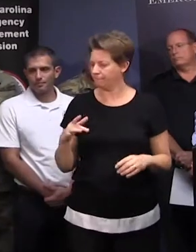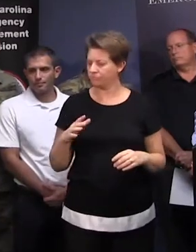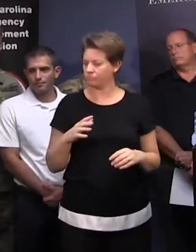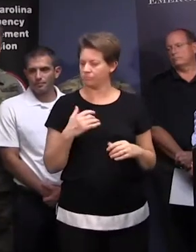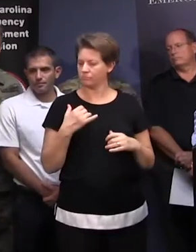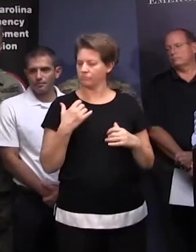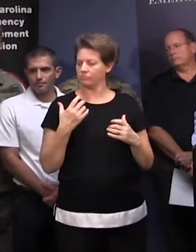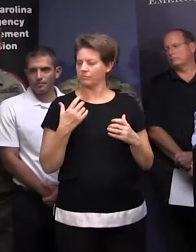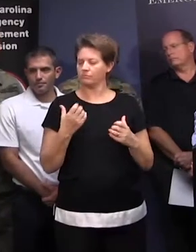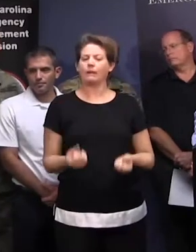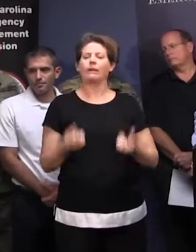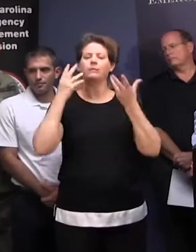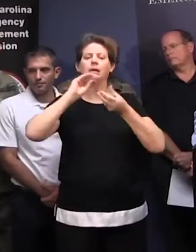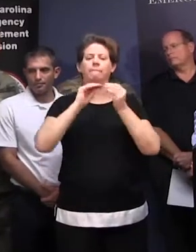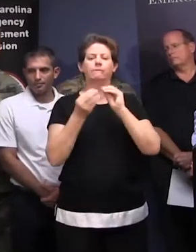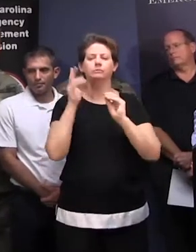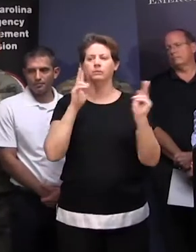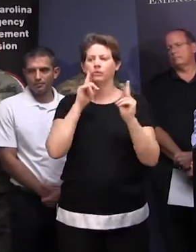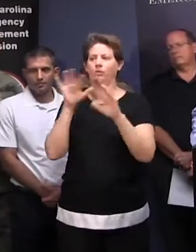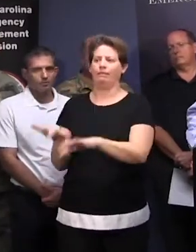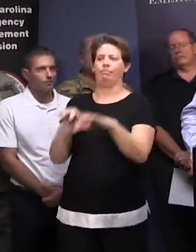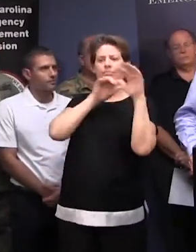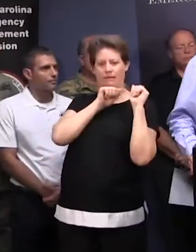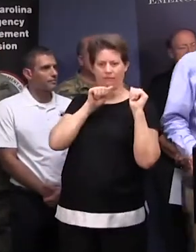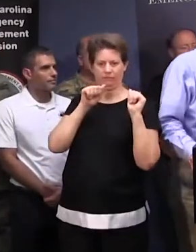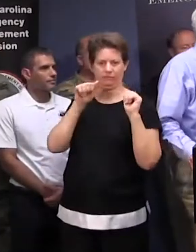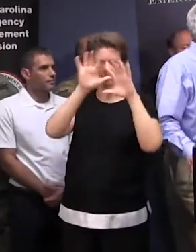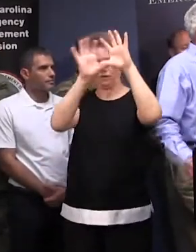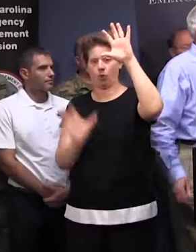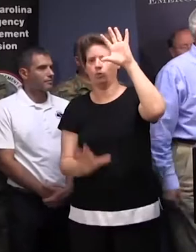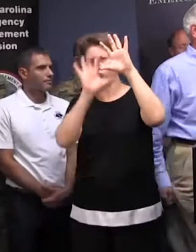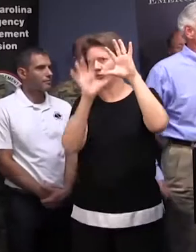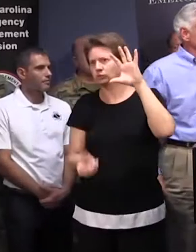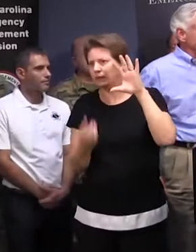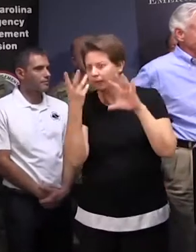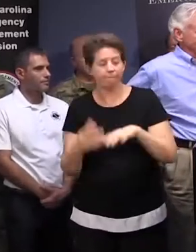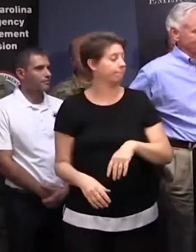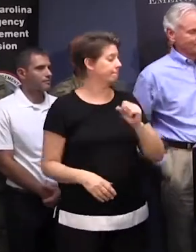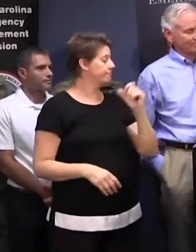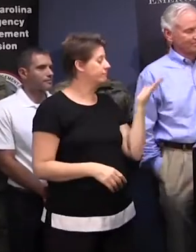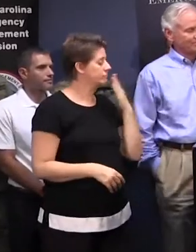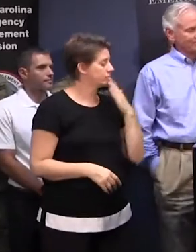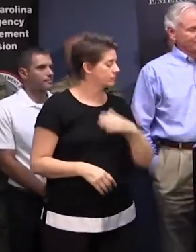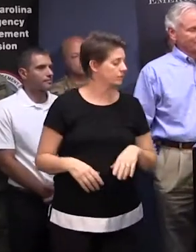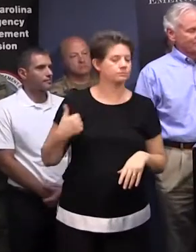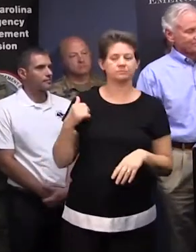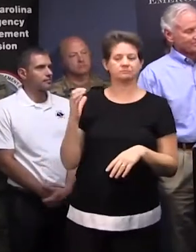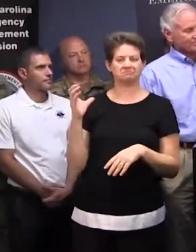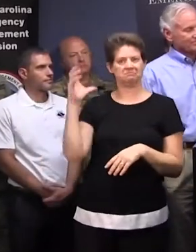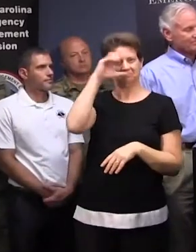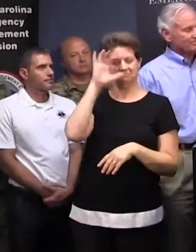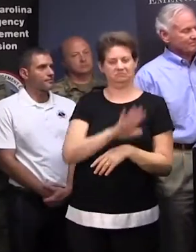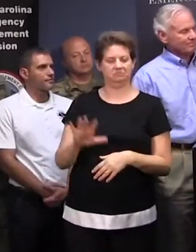numbers as to how many people in the past have evacuated? Yes. Thank you, Governor. So we've estimated,